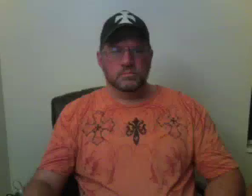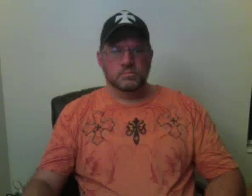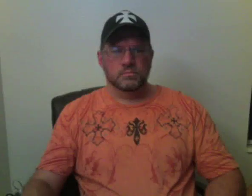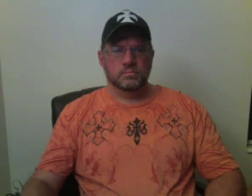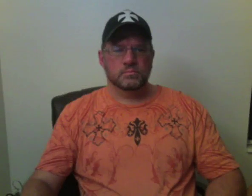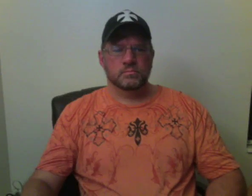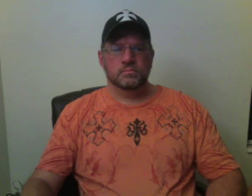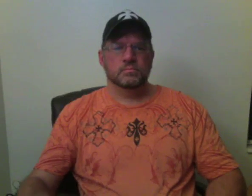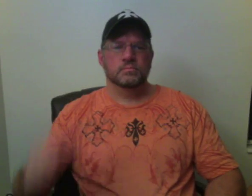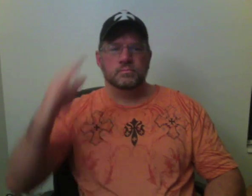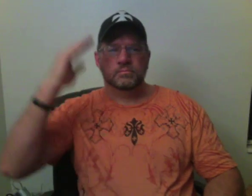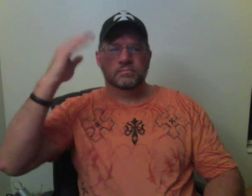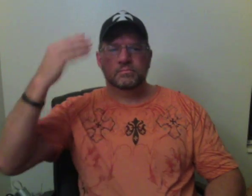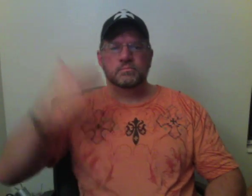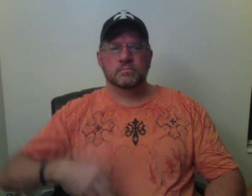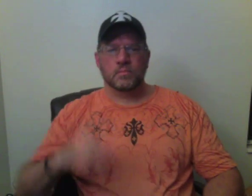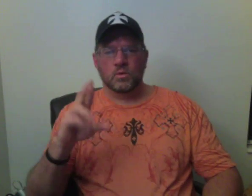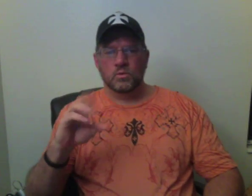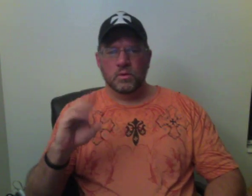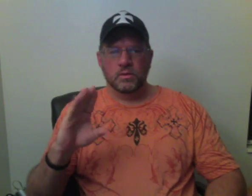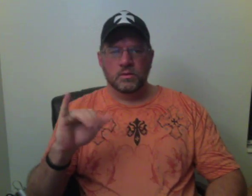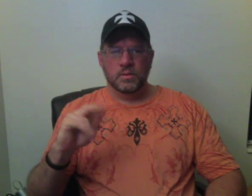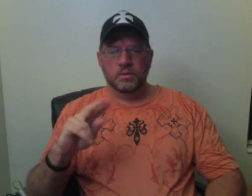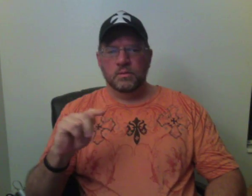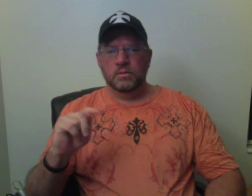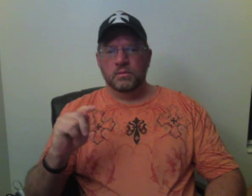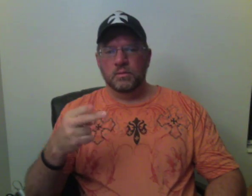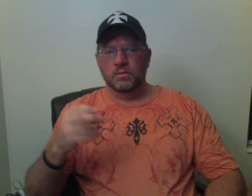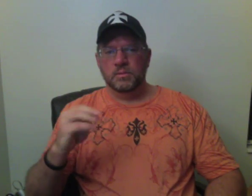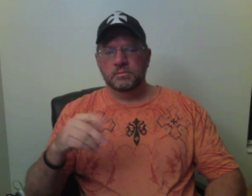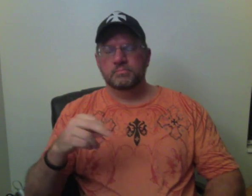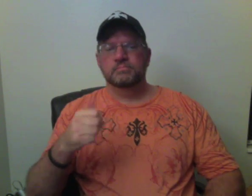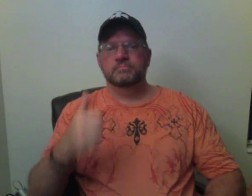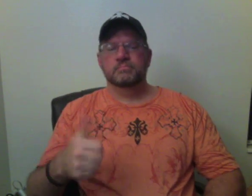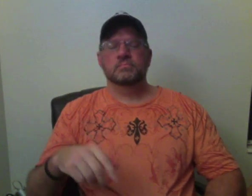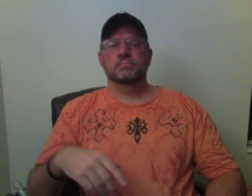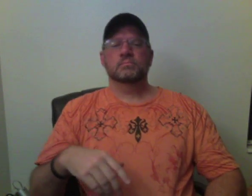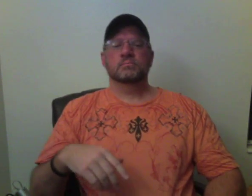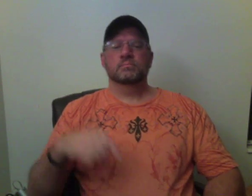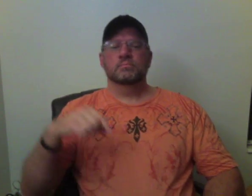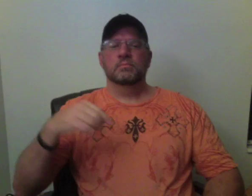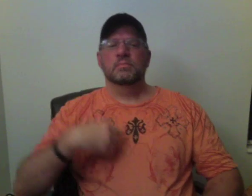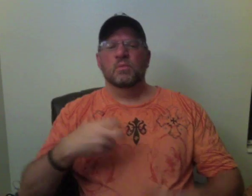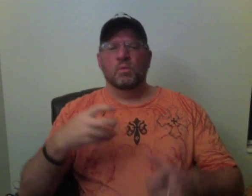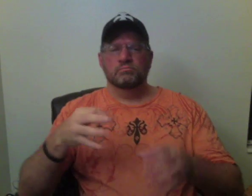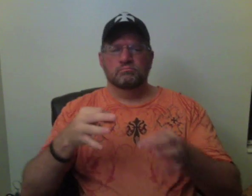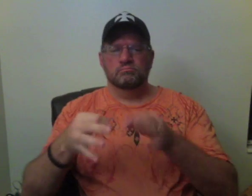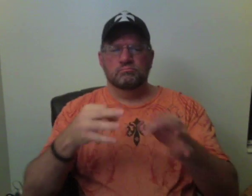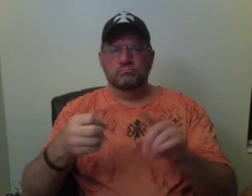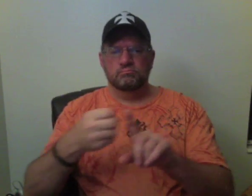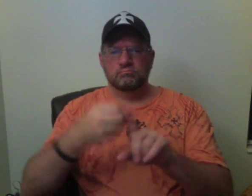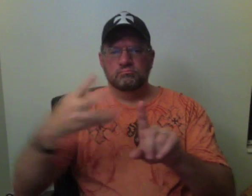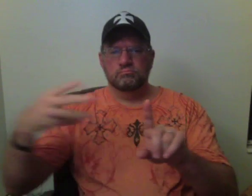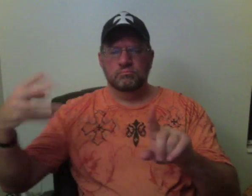Feels like Listerine, because no other mouthwash works like Listerine. In your mouth, bacteria forms and layers.